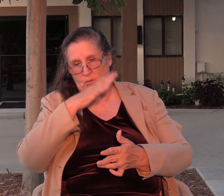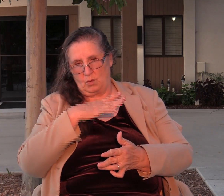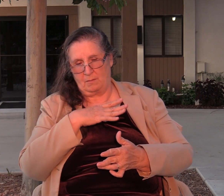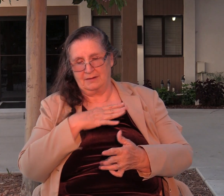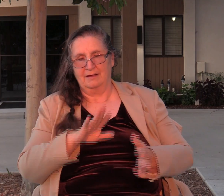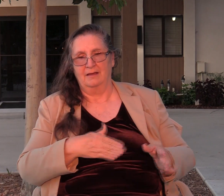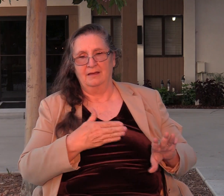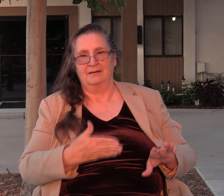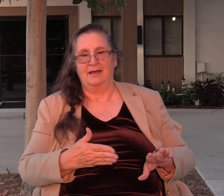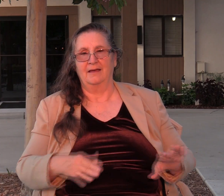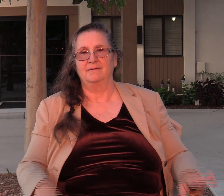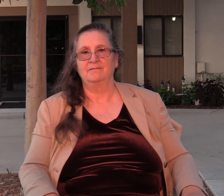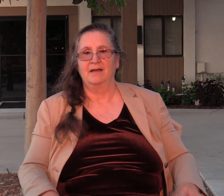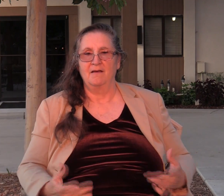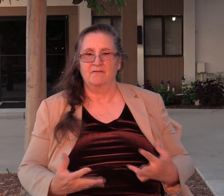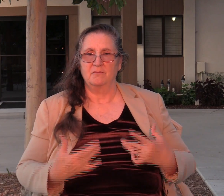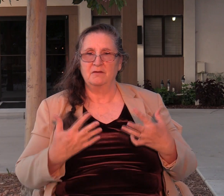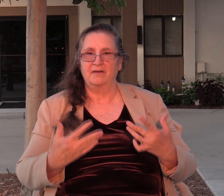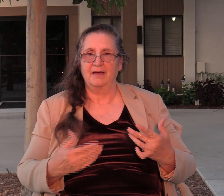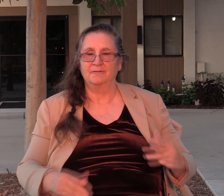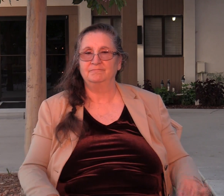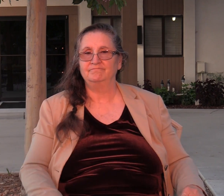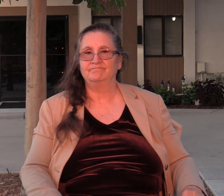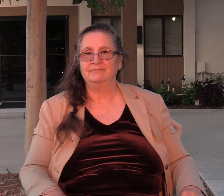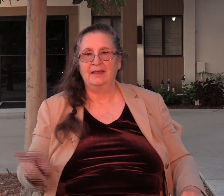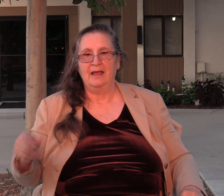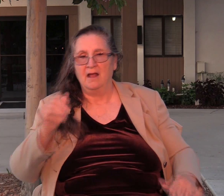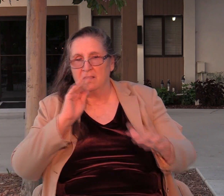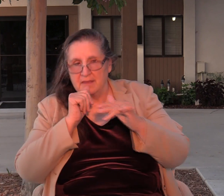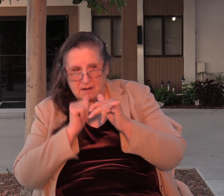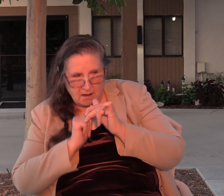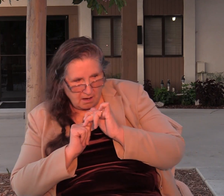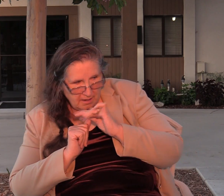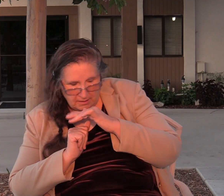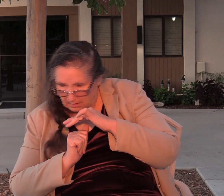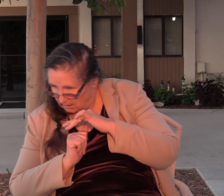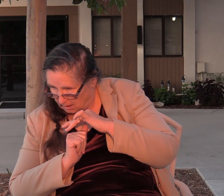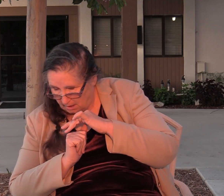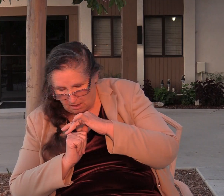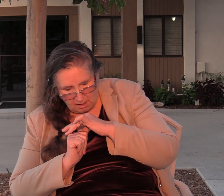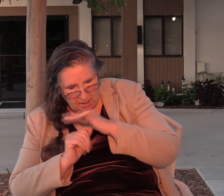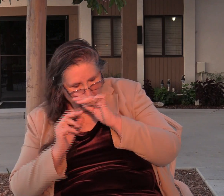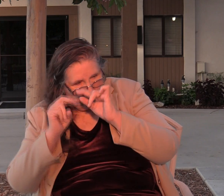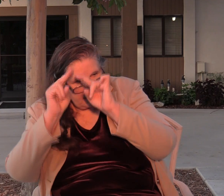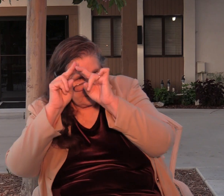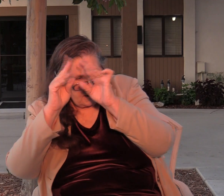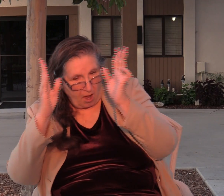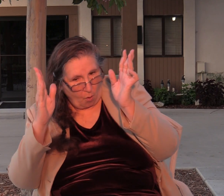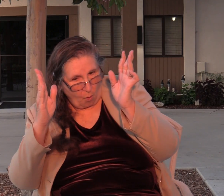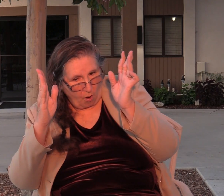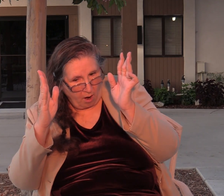So here's these people, right? They're hiding in this tower, pagan god.